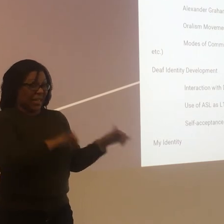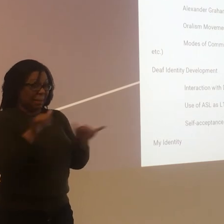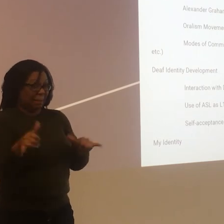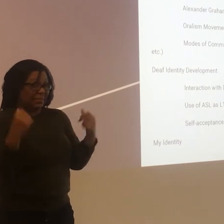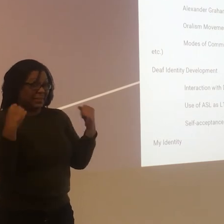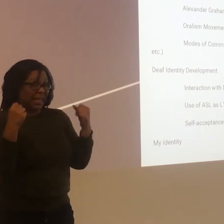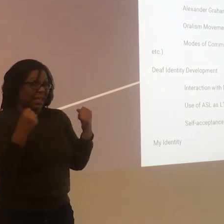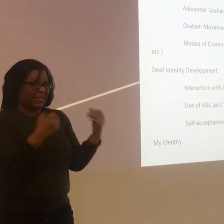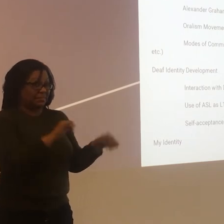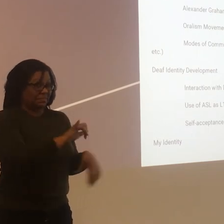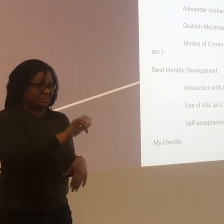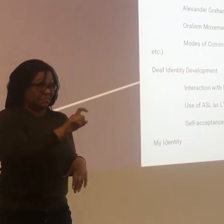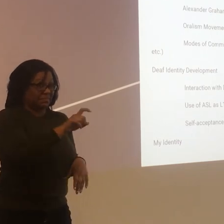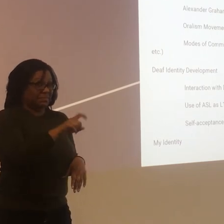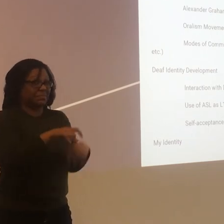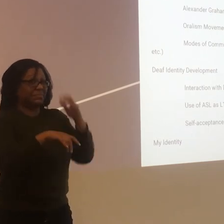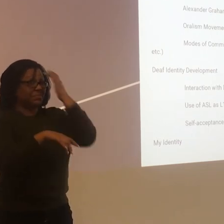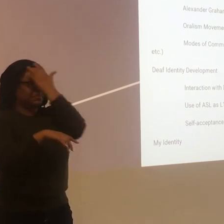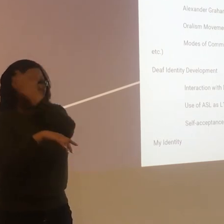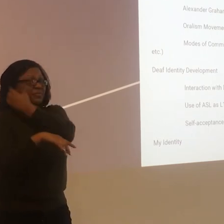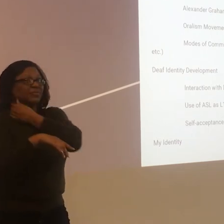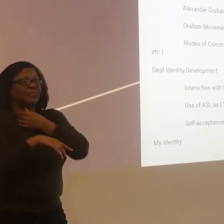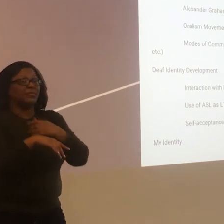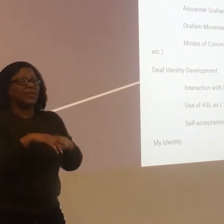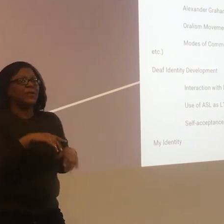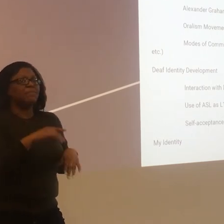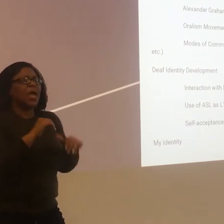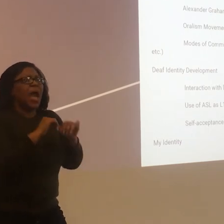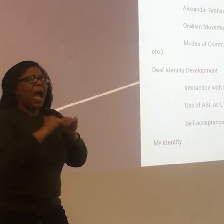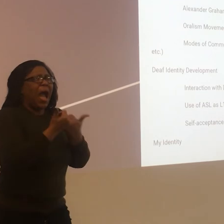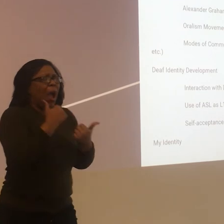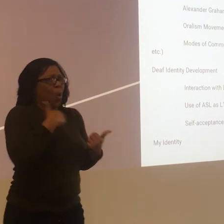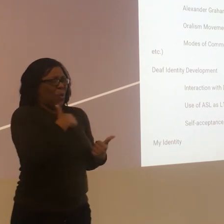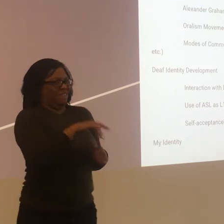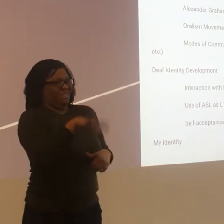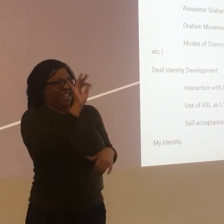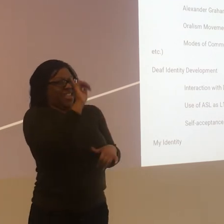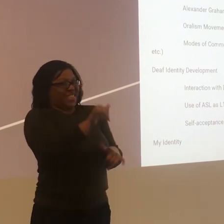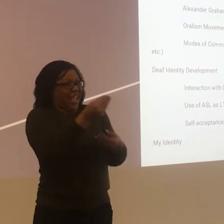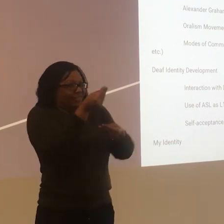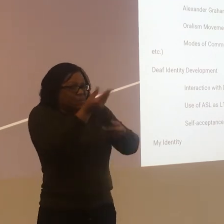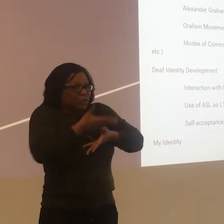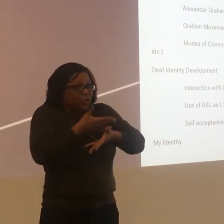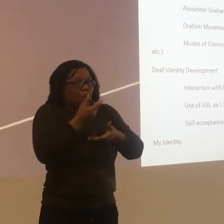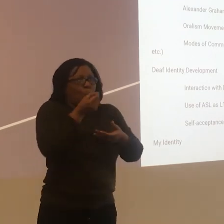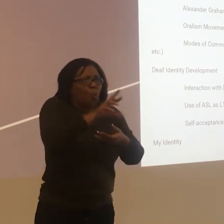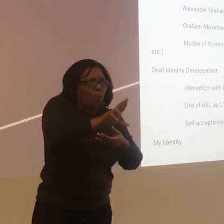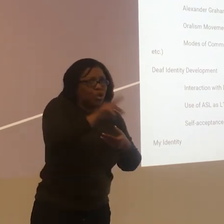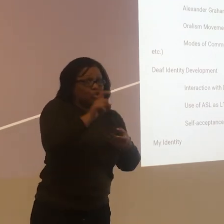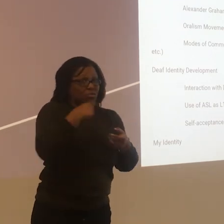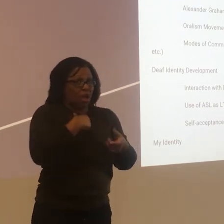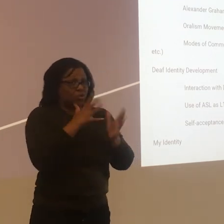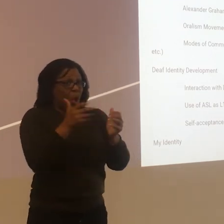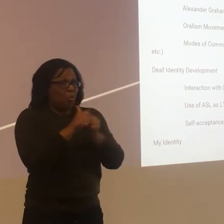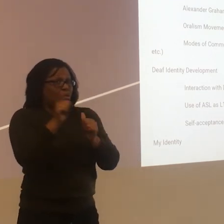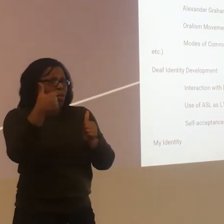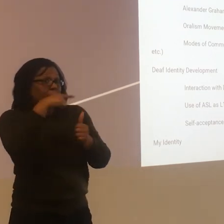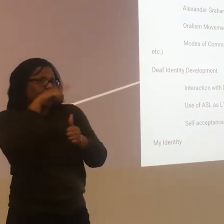ASL and where I can find a resource on that or just talk to other black deaf people on how to communicate better